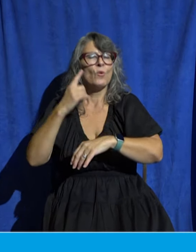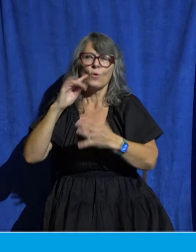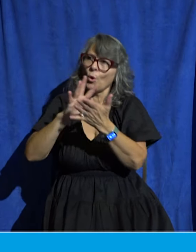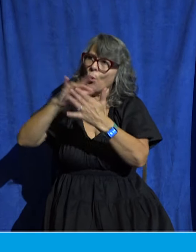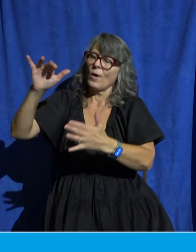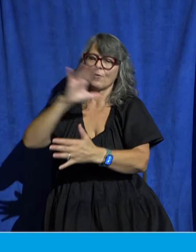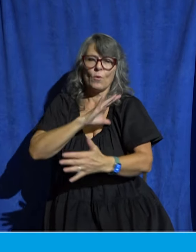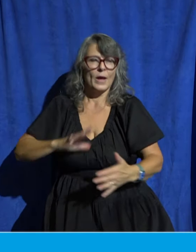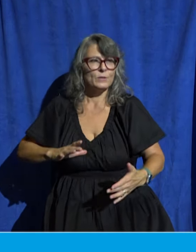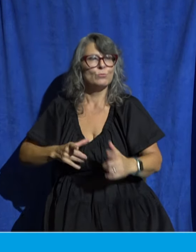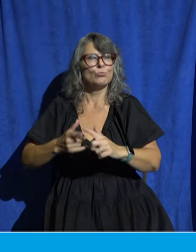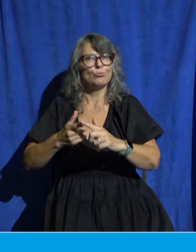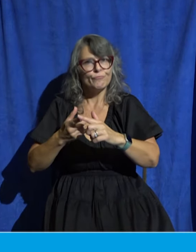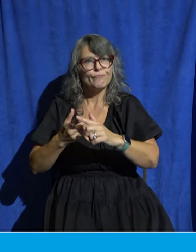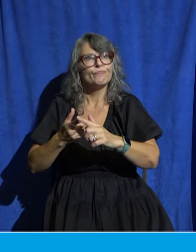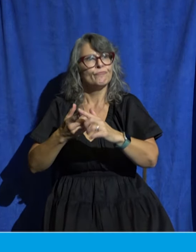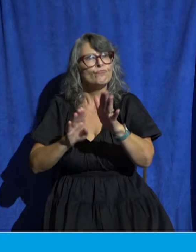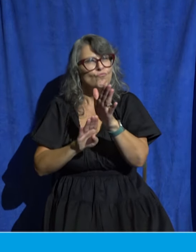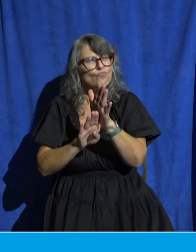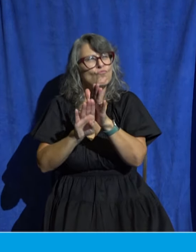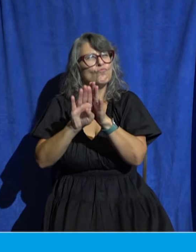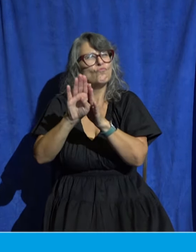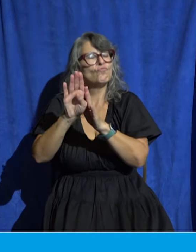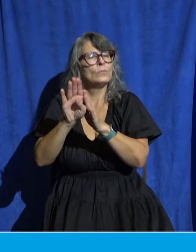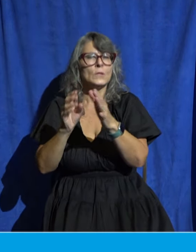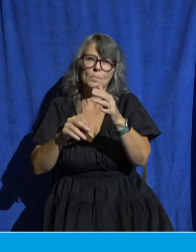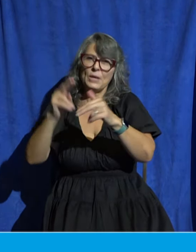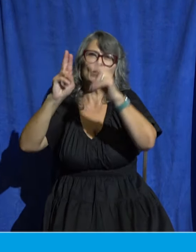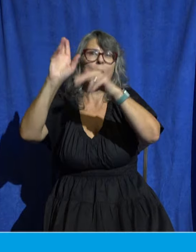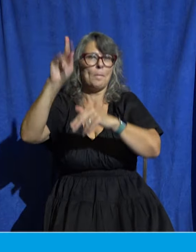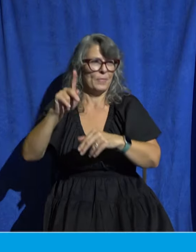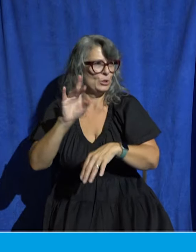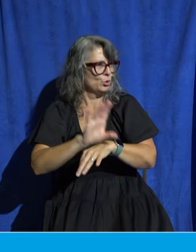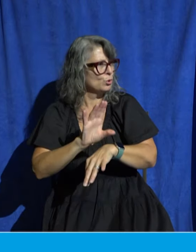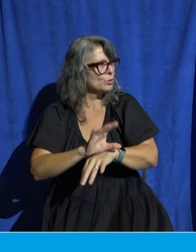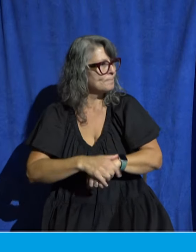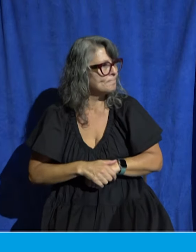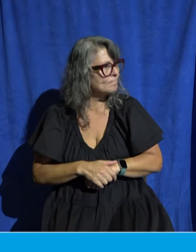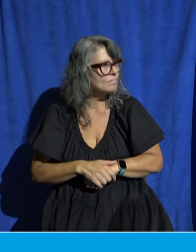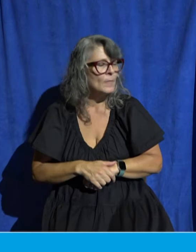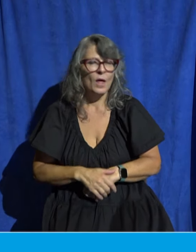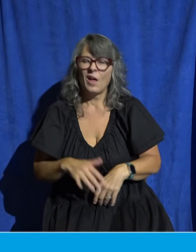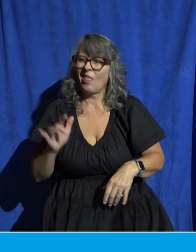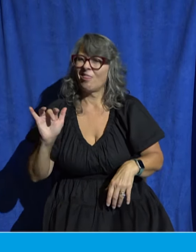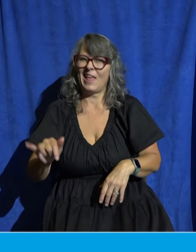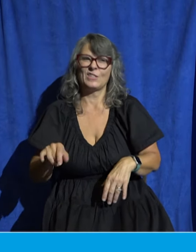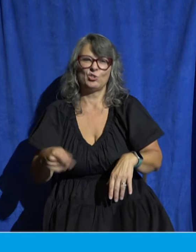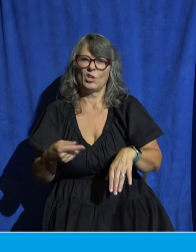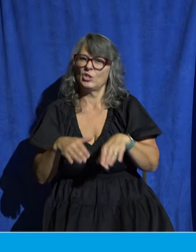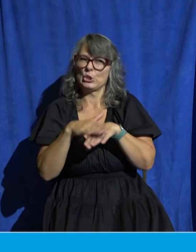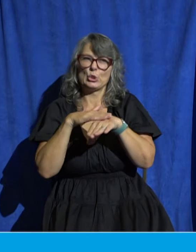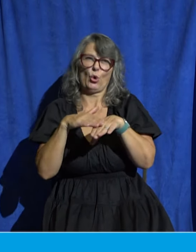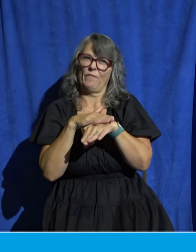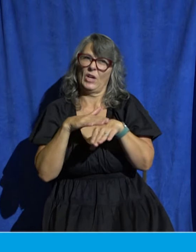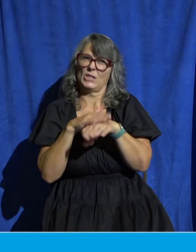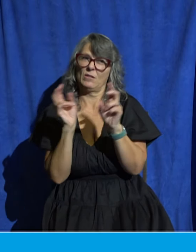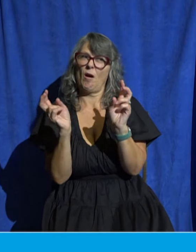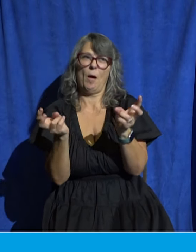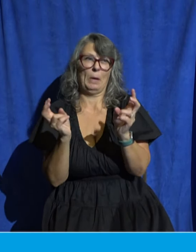now I know we've only scratched the surface when it comes to this topic but this is why it's important that we understand this biblical truth